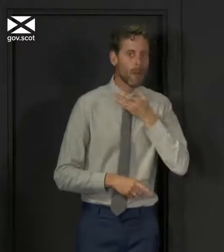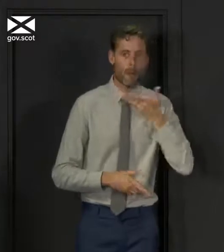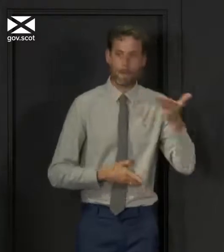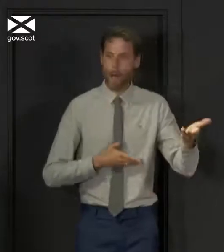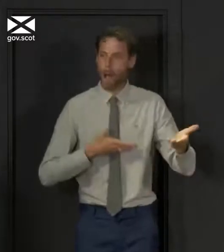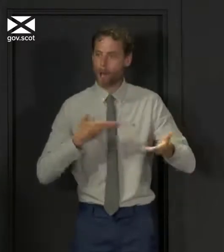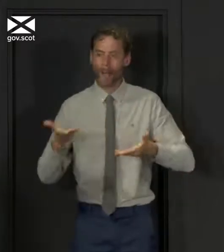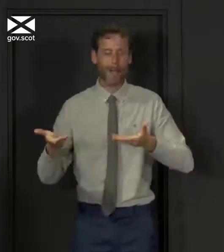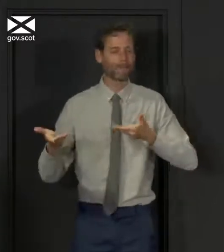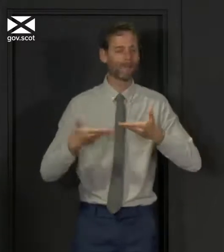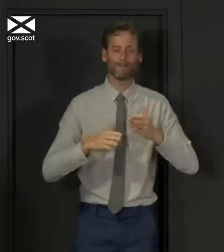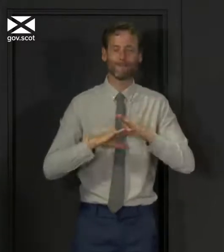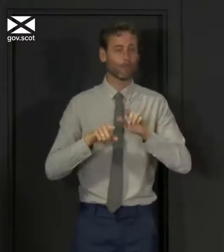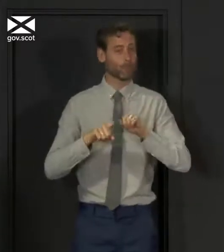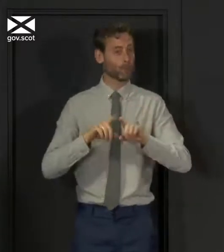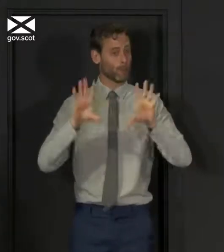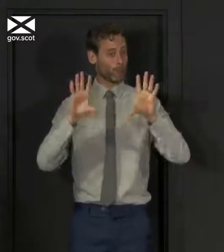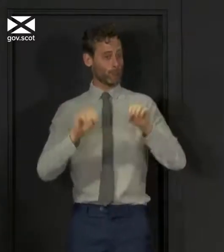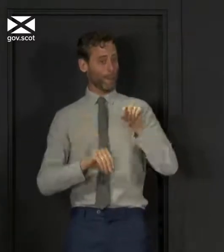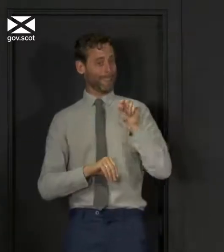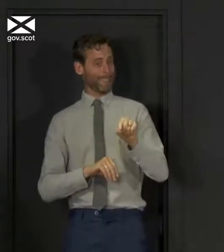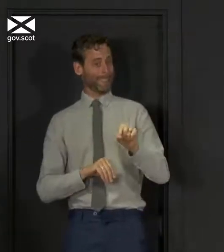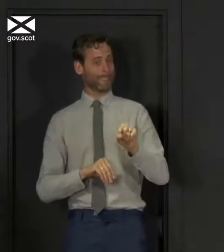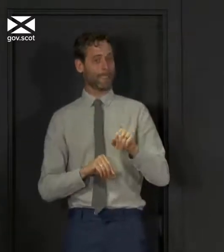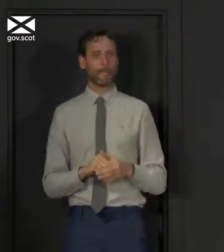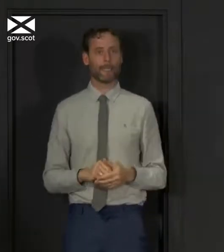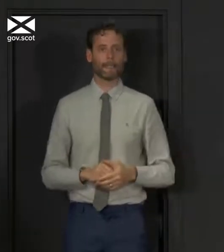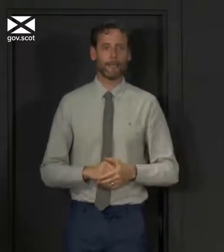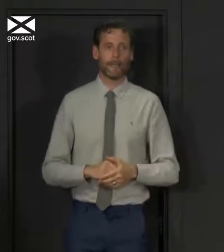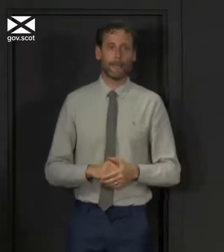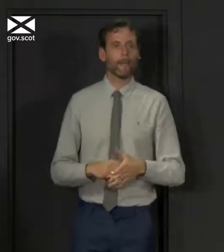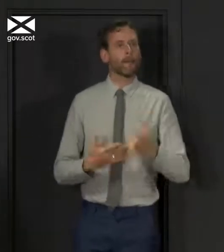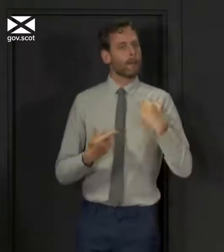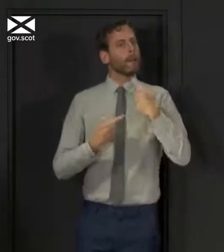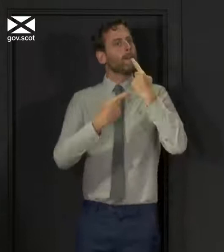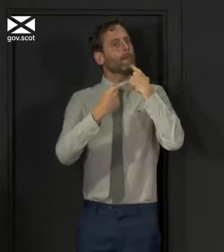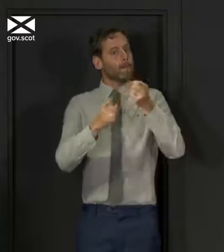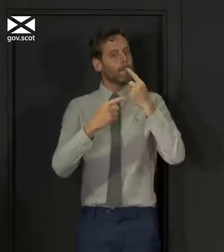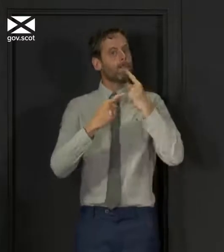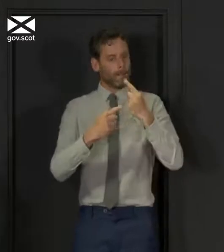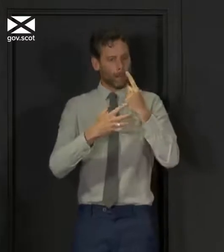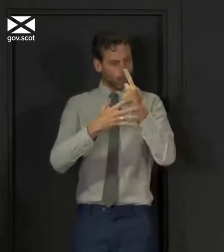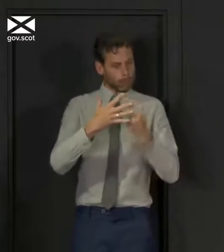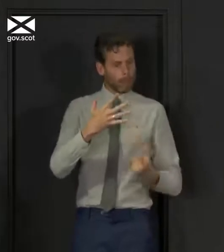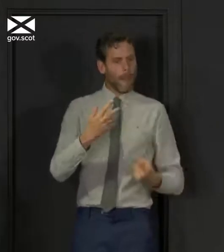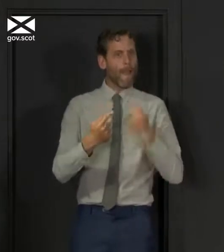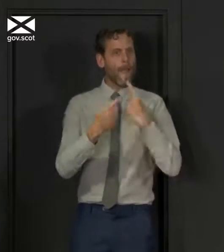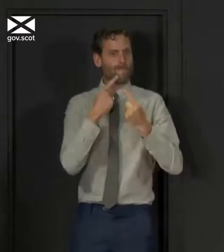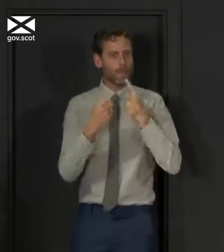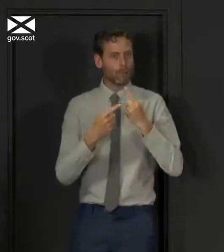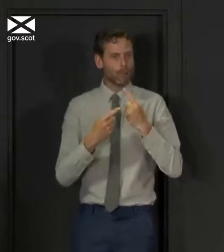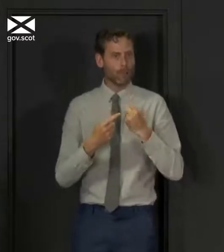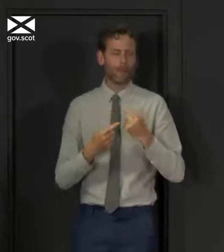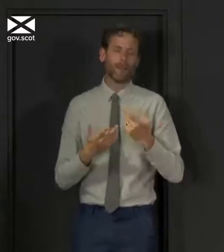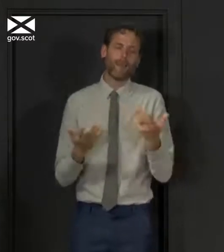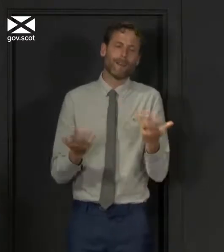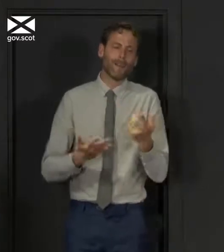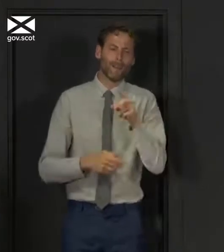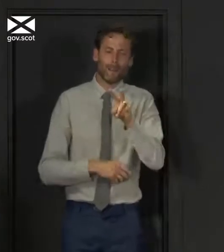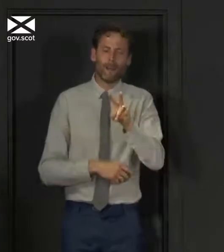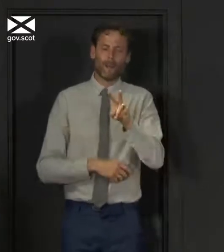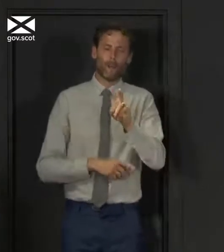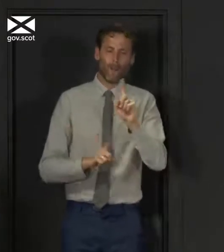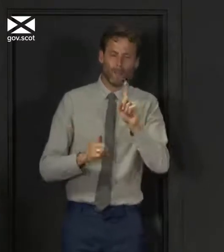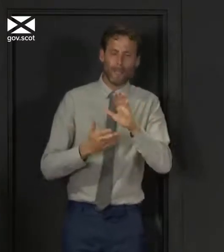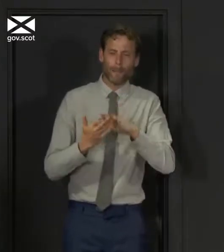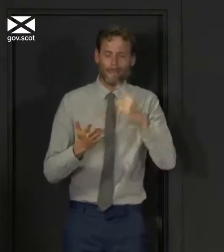everything we can to avoid. Now, I know the information I give at these briefings sometimes must be hard to absorb,